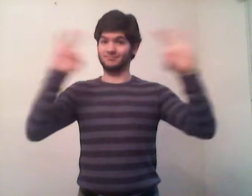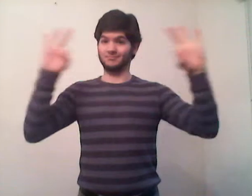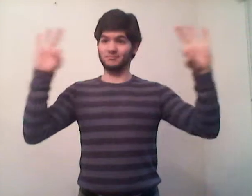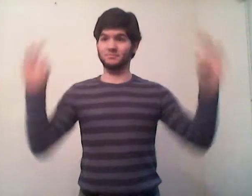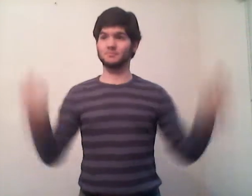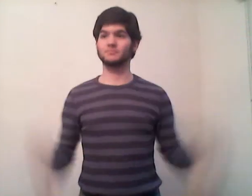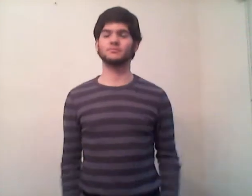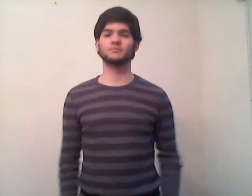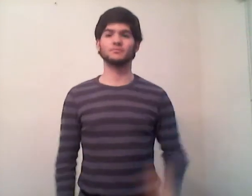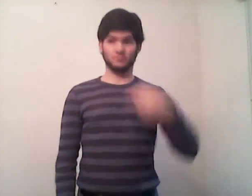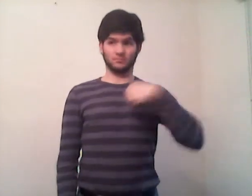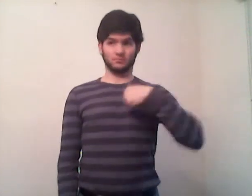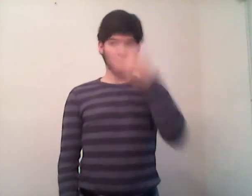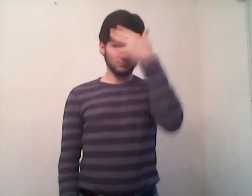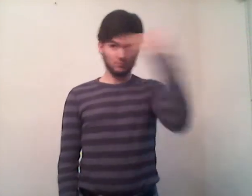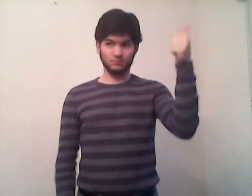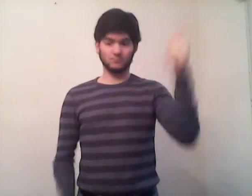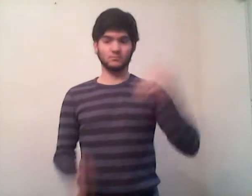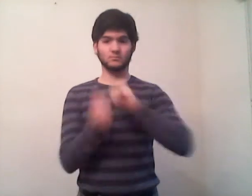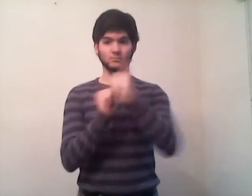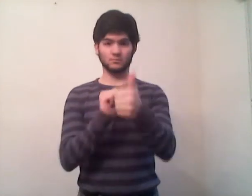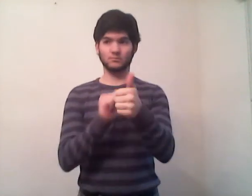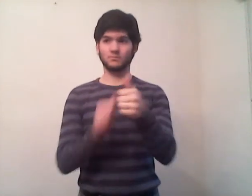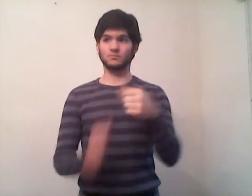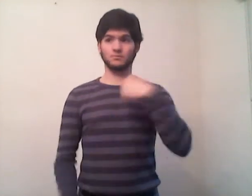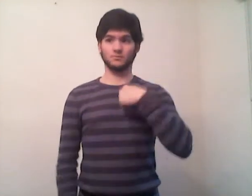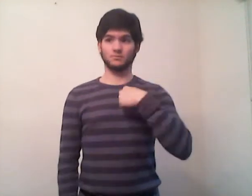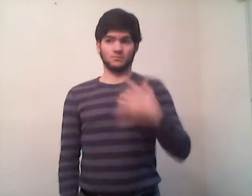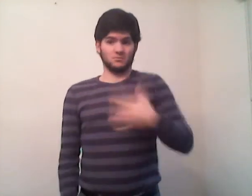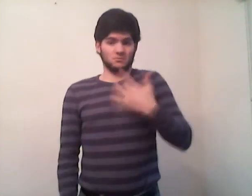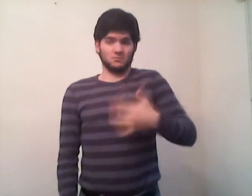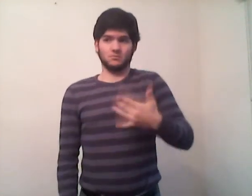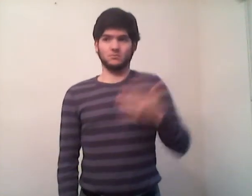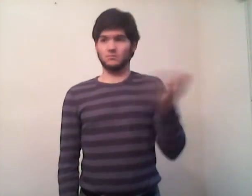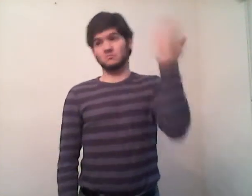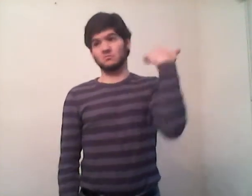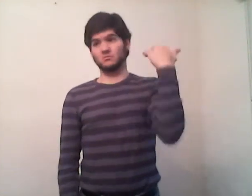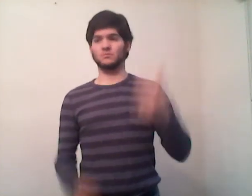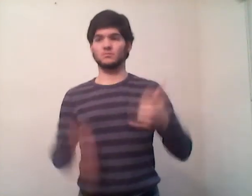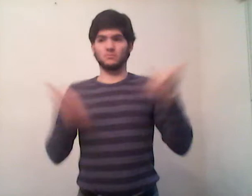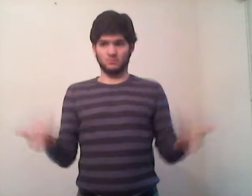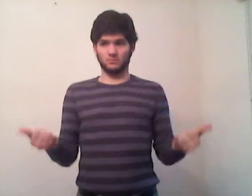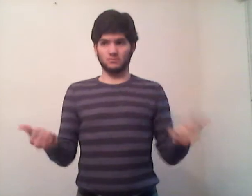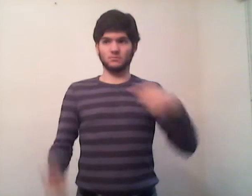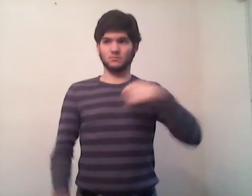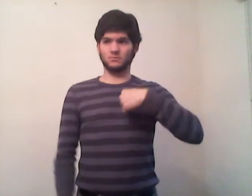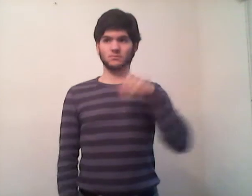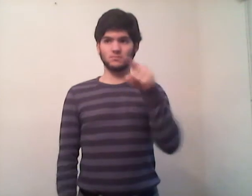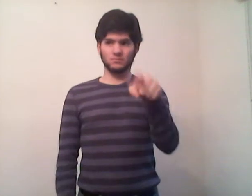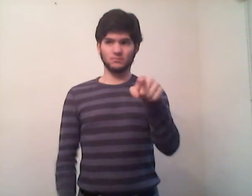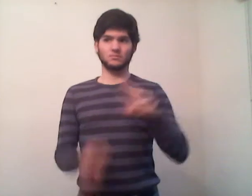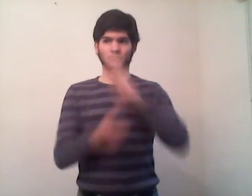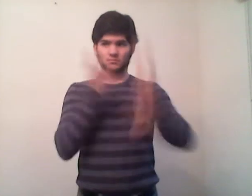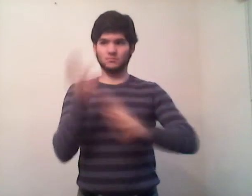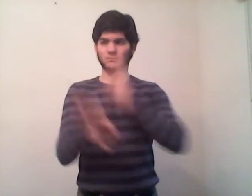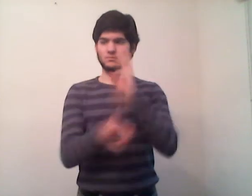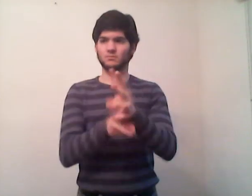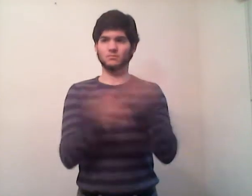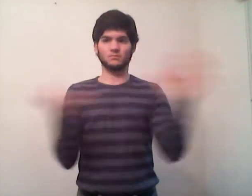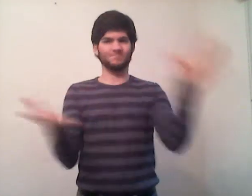I've forgotten how we felt before the world fell at our feet. There's such a difference